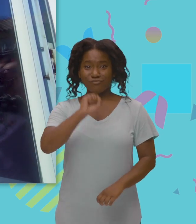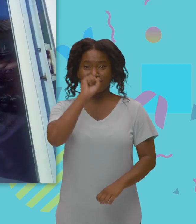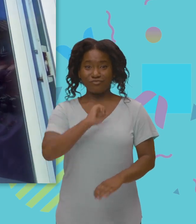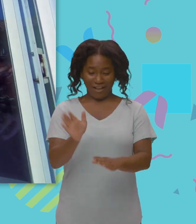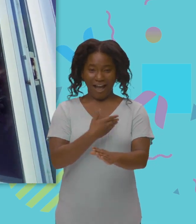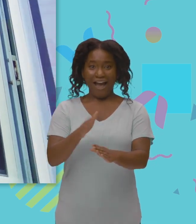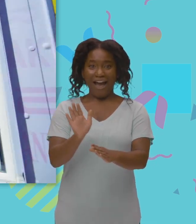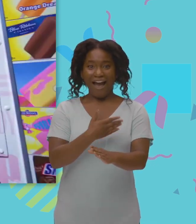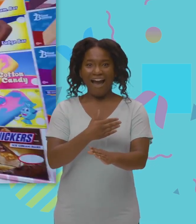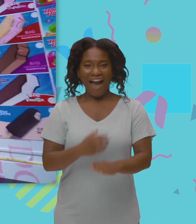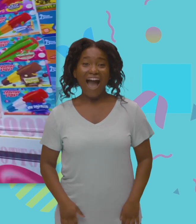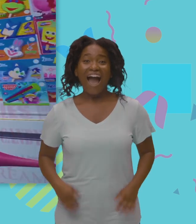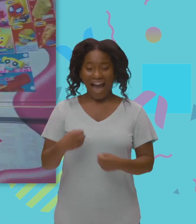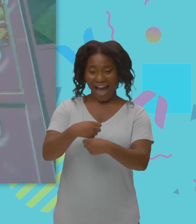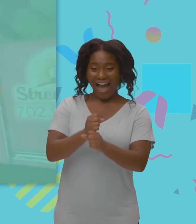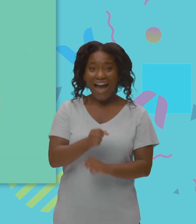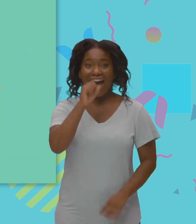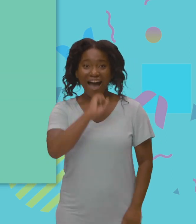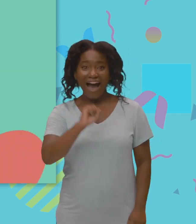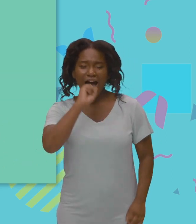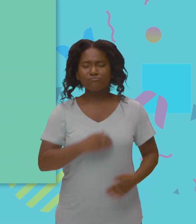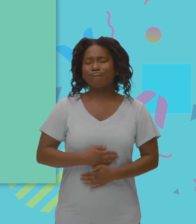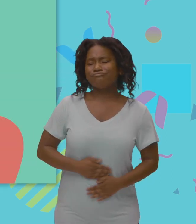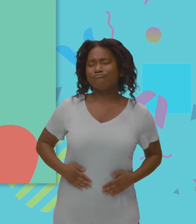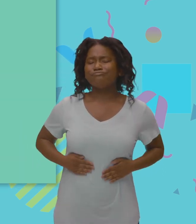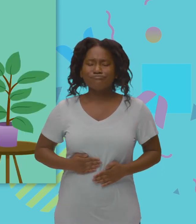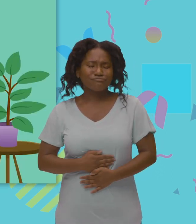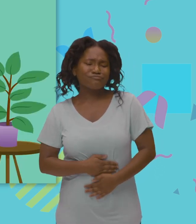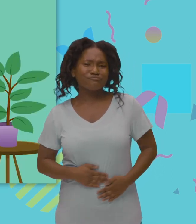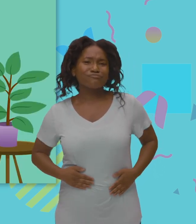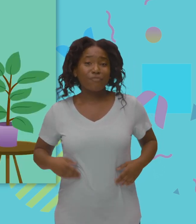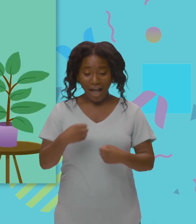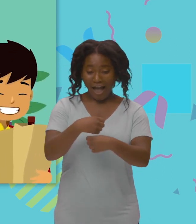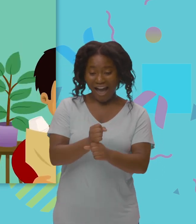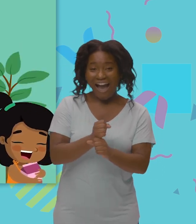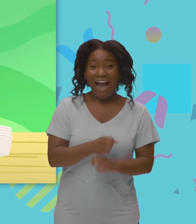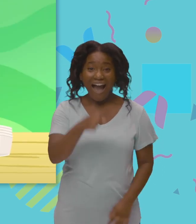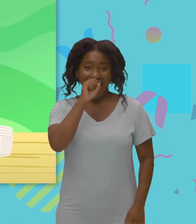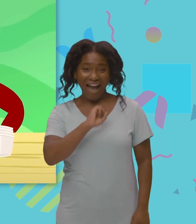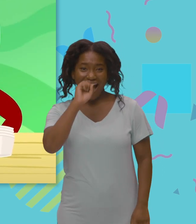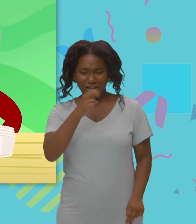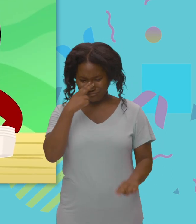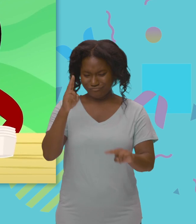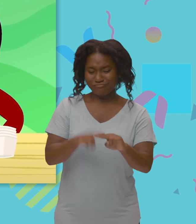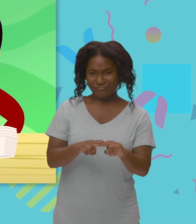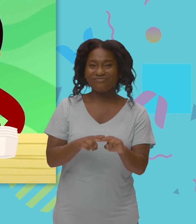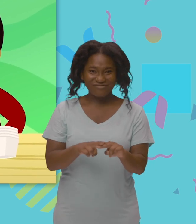Ice Cream Song. Let's make some ice cream that's yummy yum. Let's make some ice cream that's funny fun.